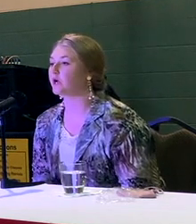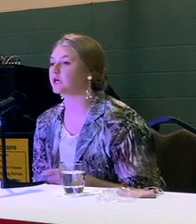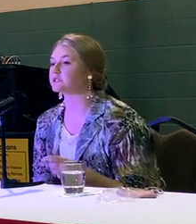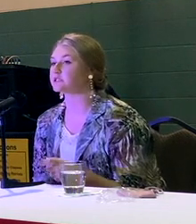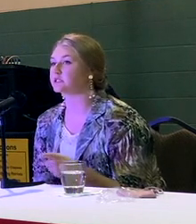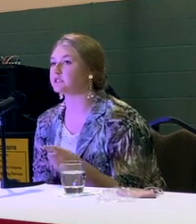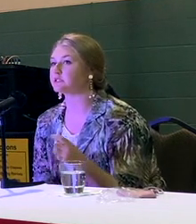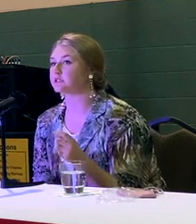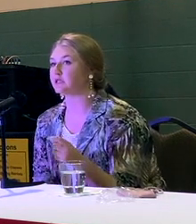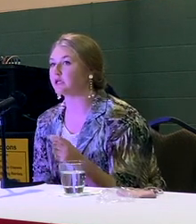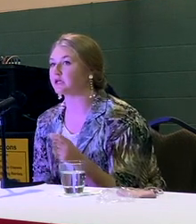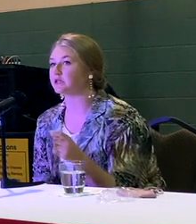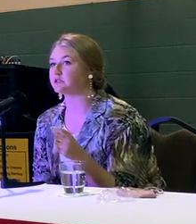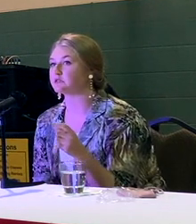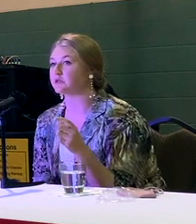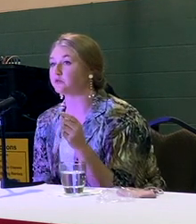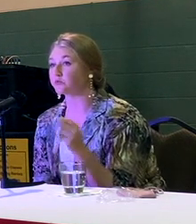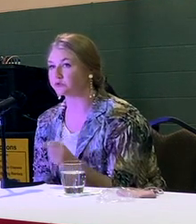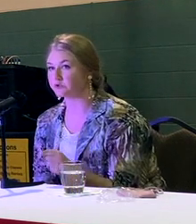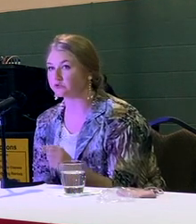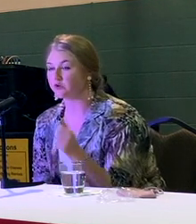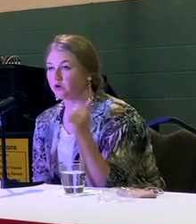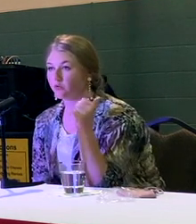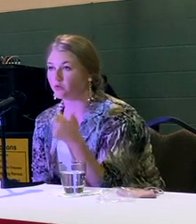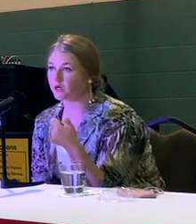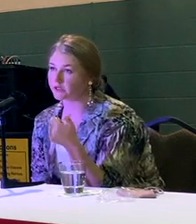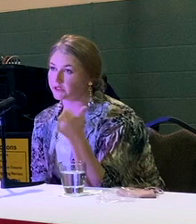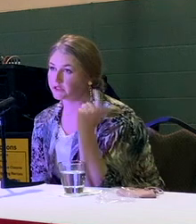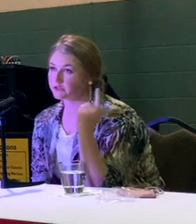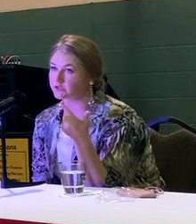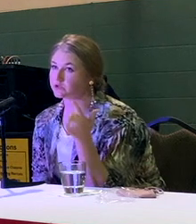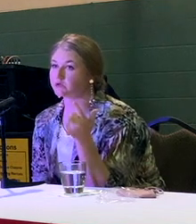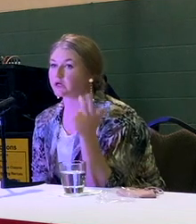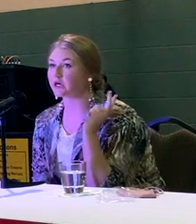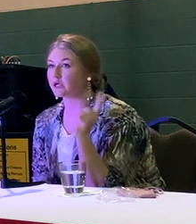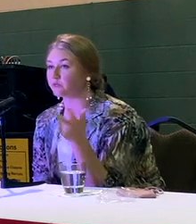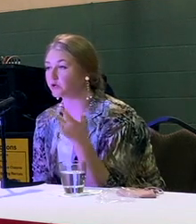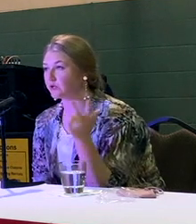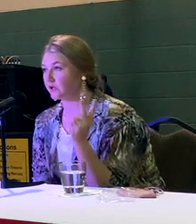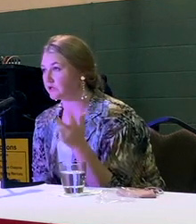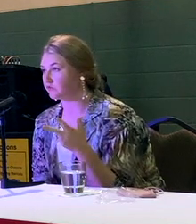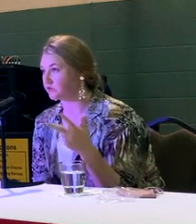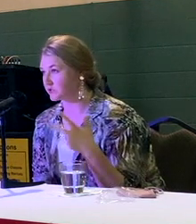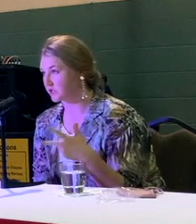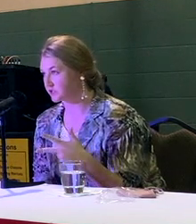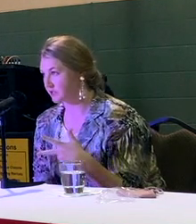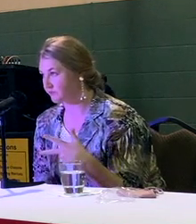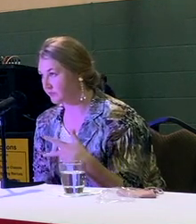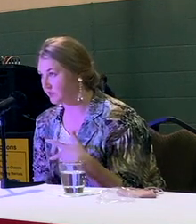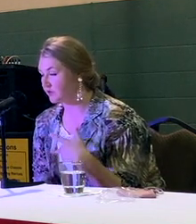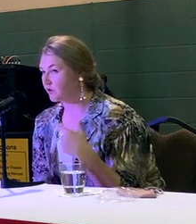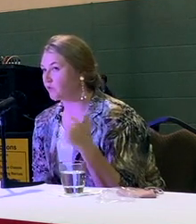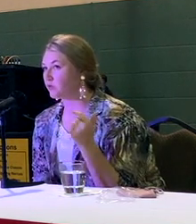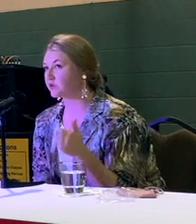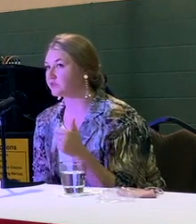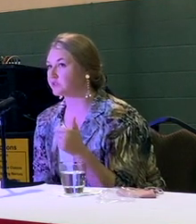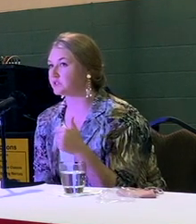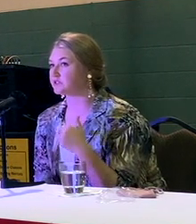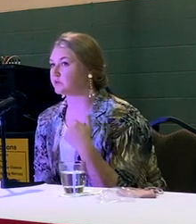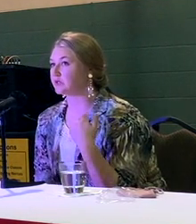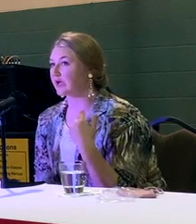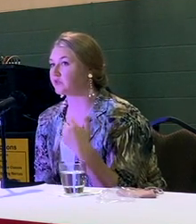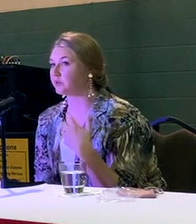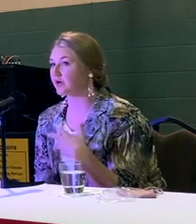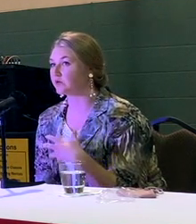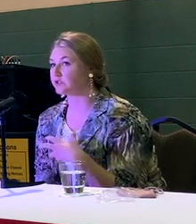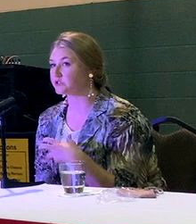where cities can improve water, sewer, and broadband infrastructure. One of the